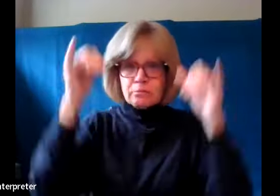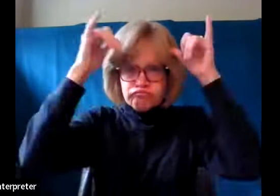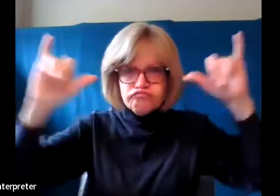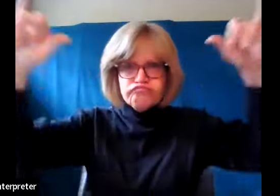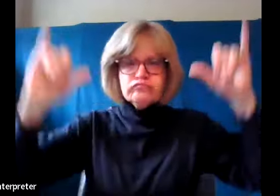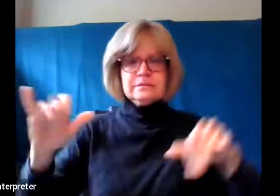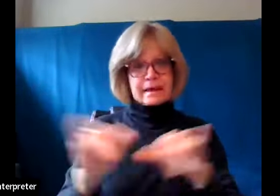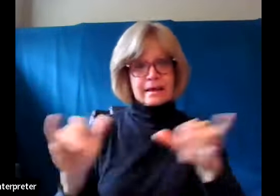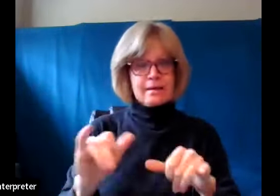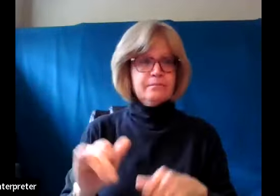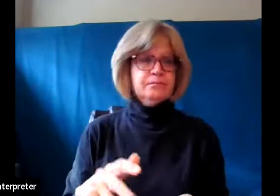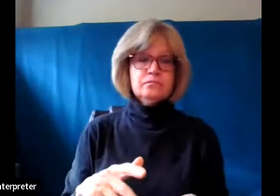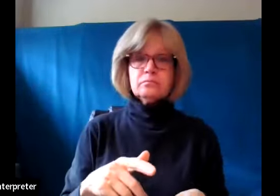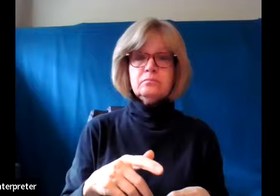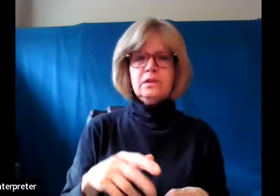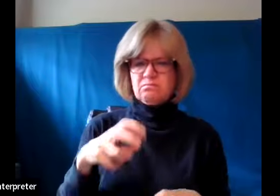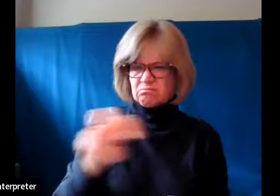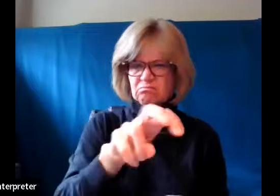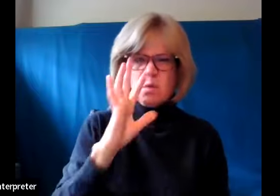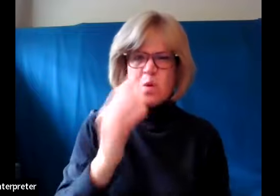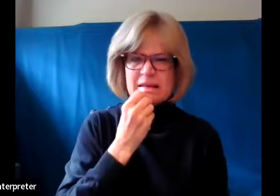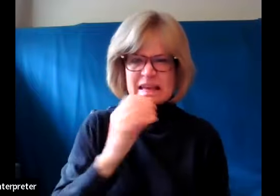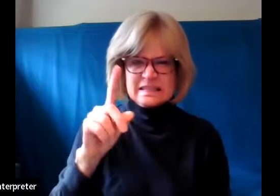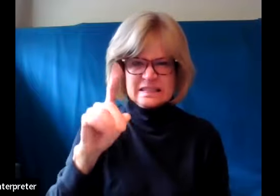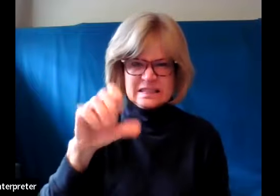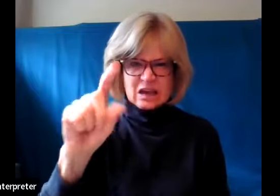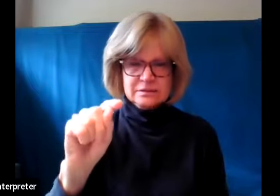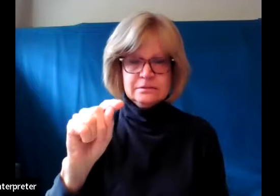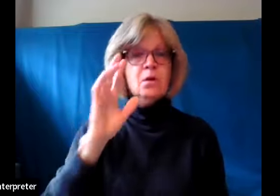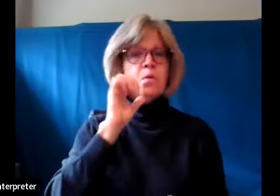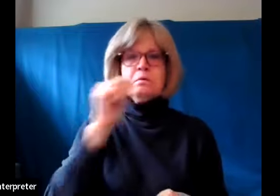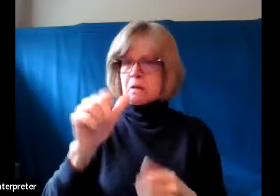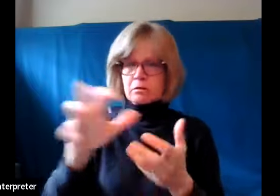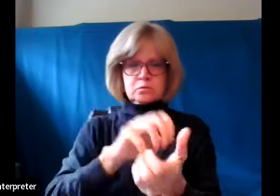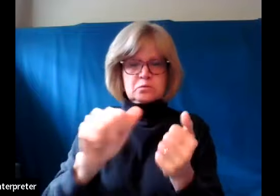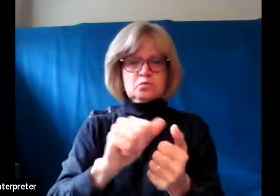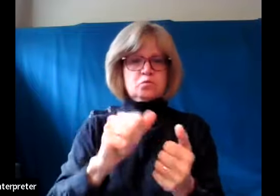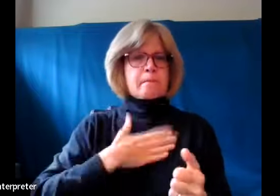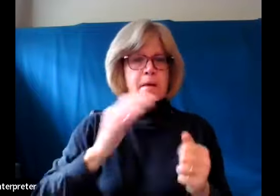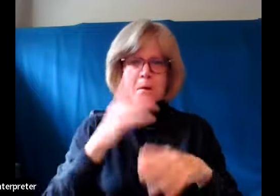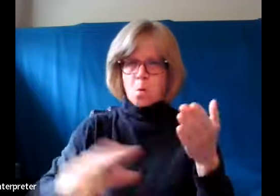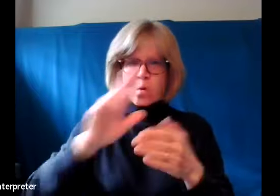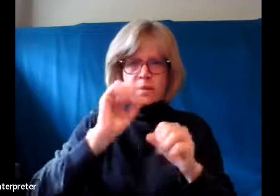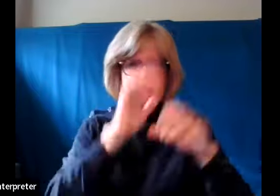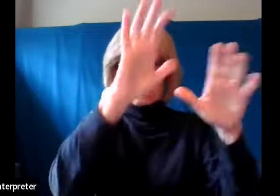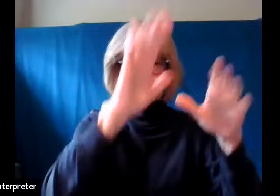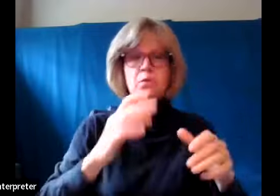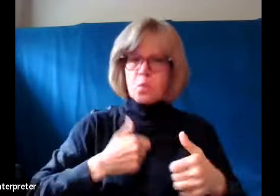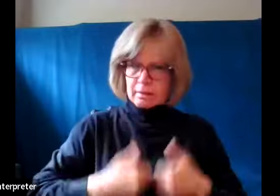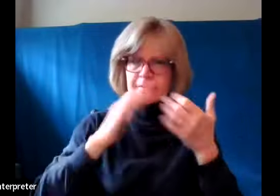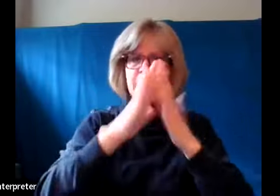or destroy on my holy mountain, says the Lord. The word of the Lord for us. Thanks be to God.